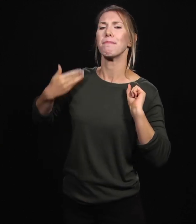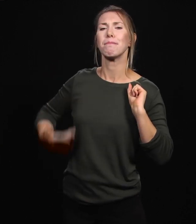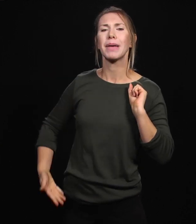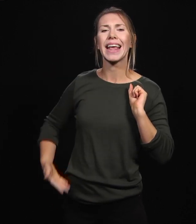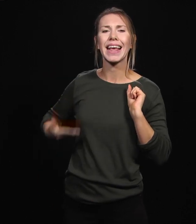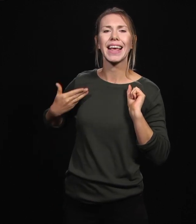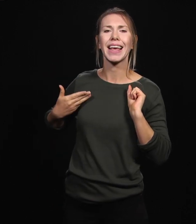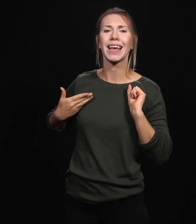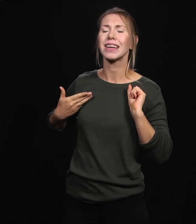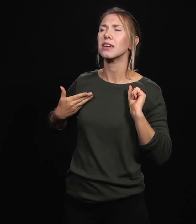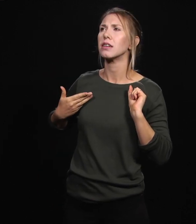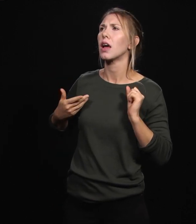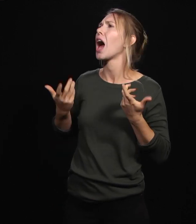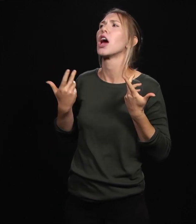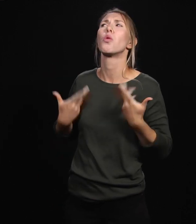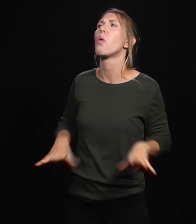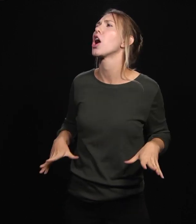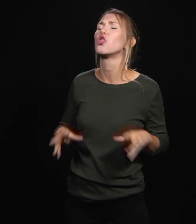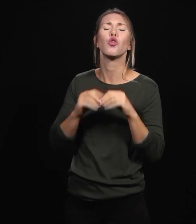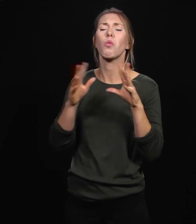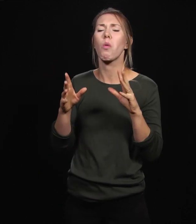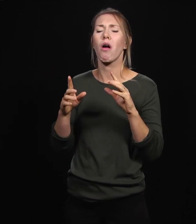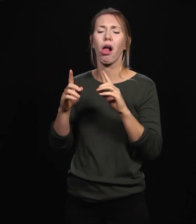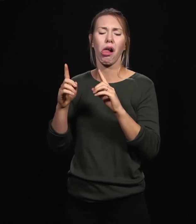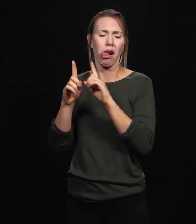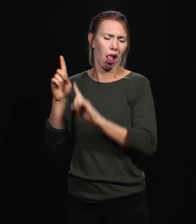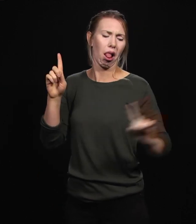I don't want to be lost. It's my desire to be found.